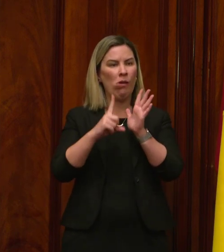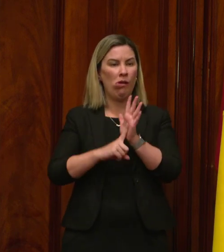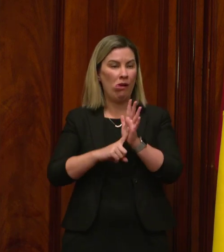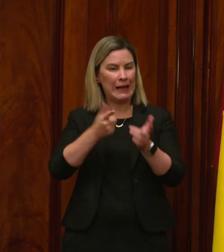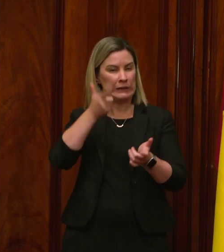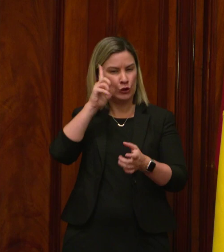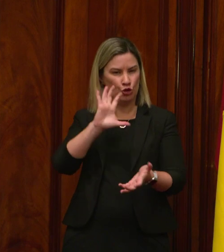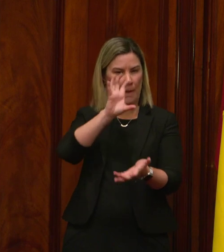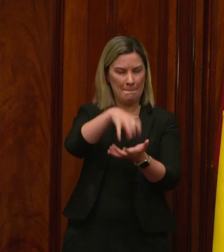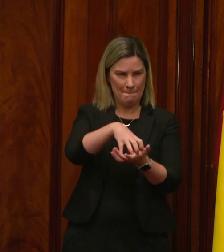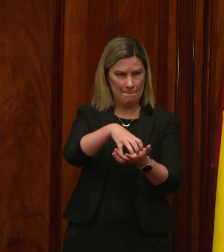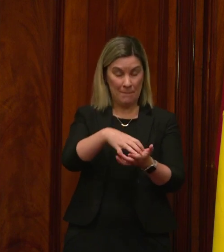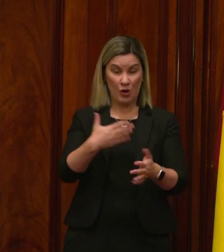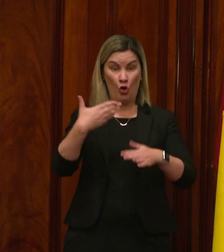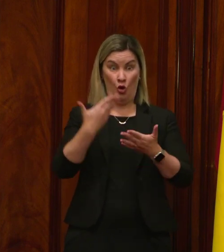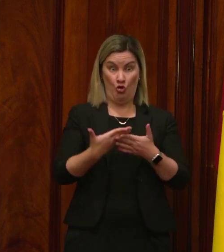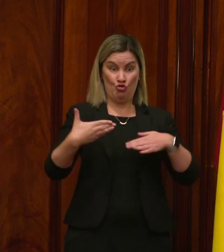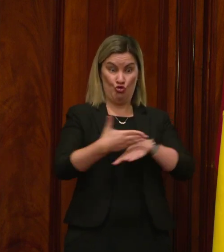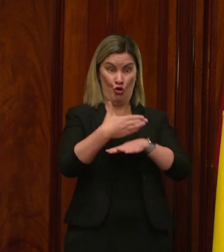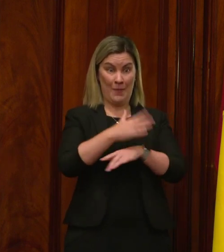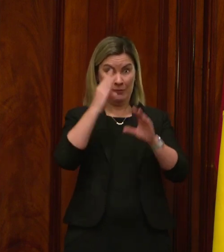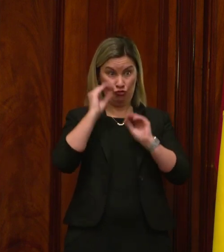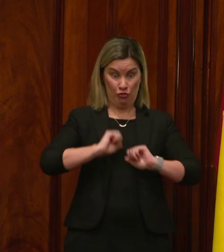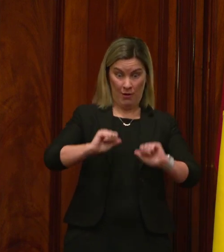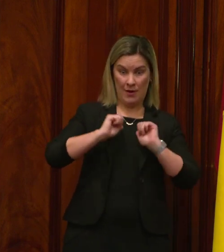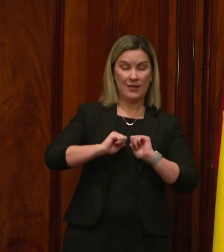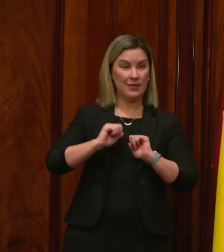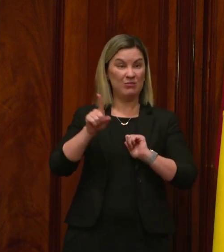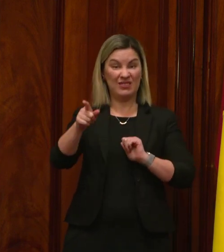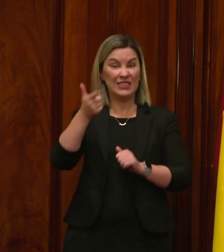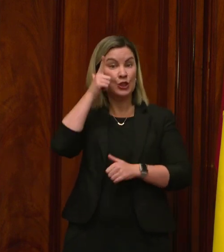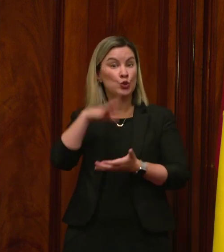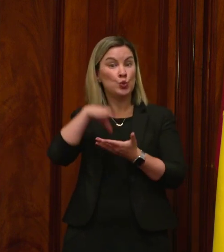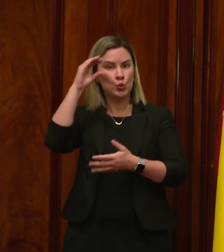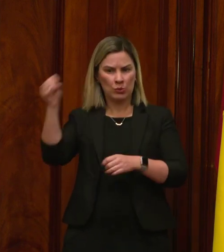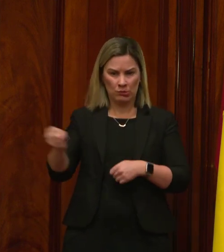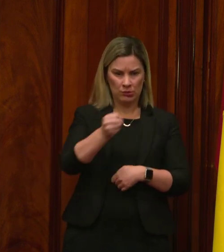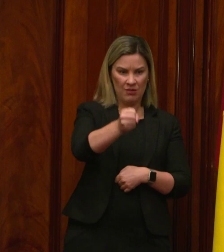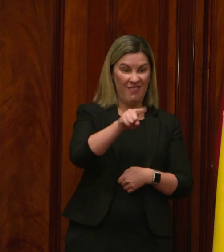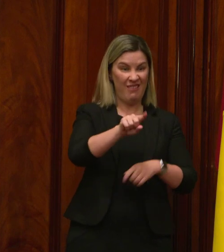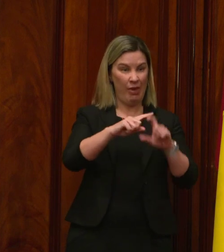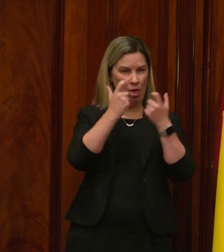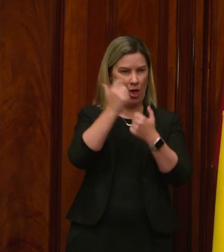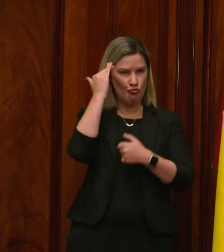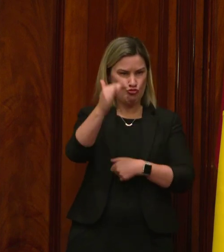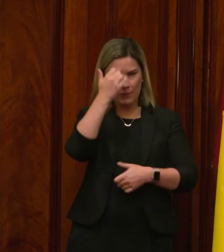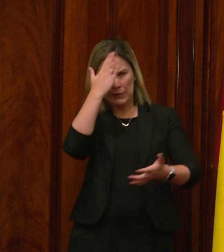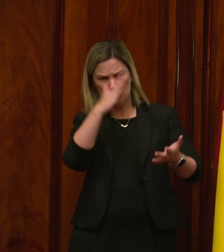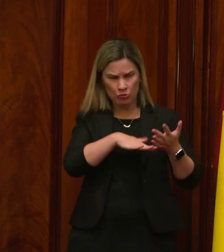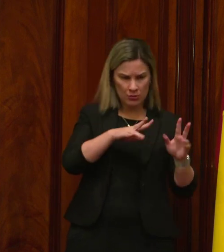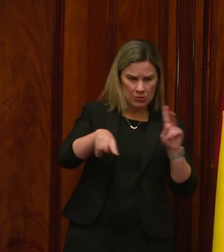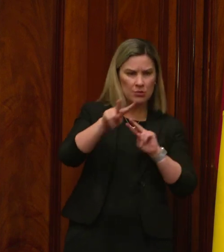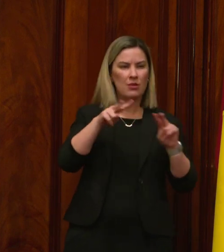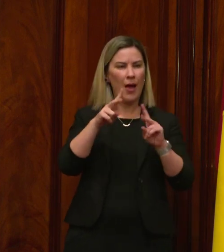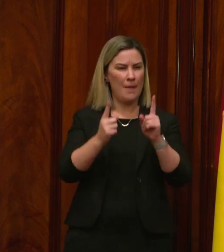hubs will give on-the-job training by embedding teaching students into schools so that they can gain classroom experience and